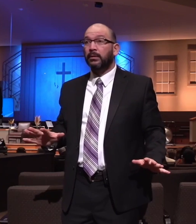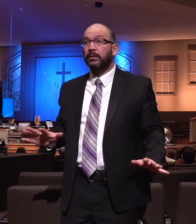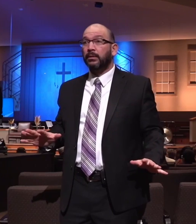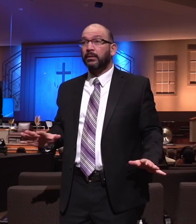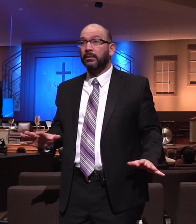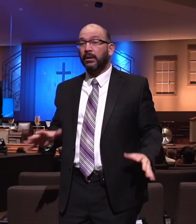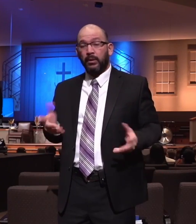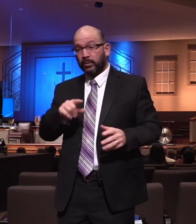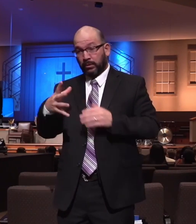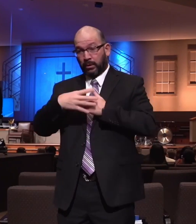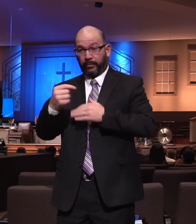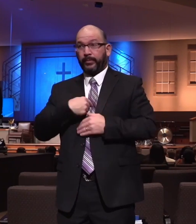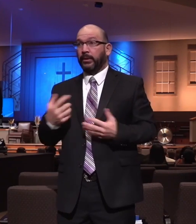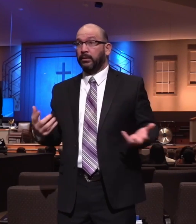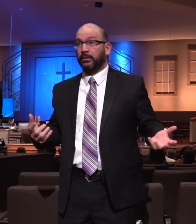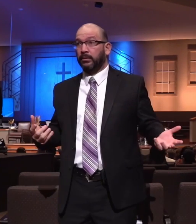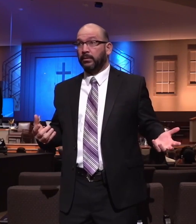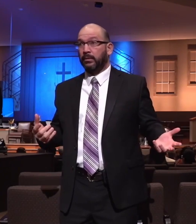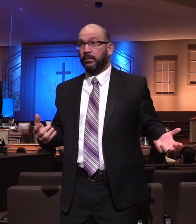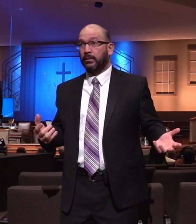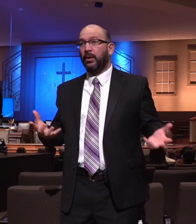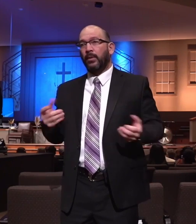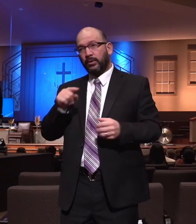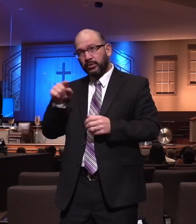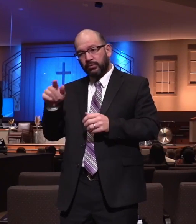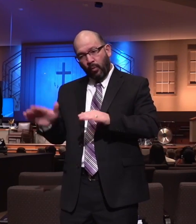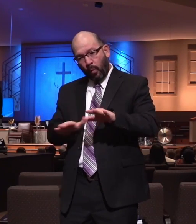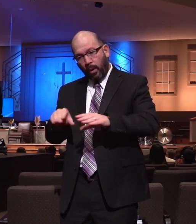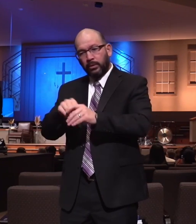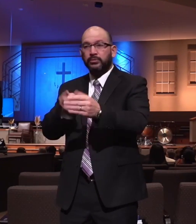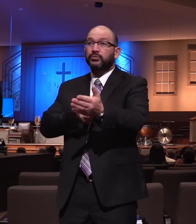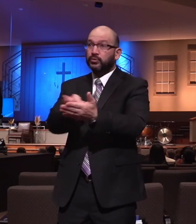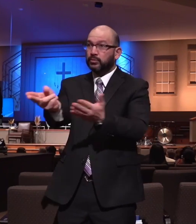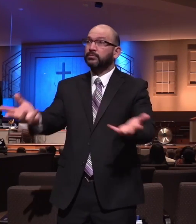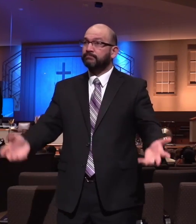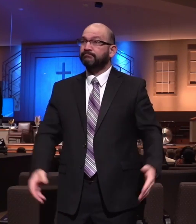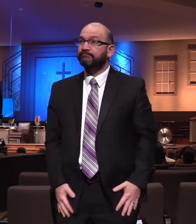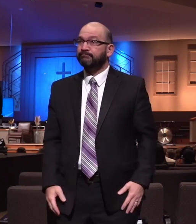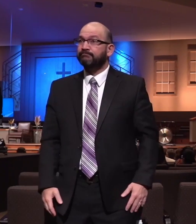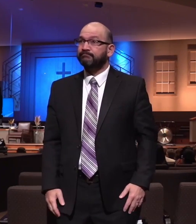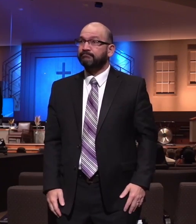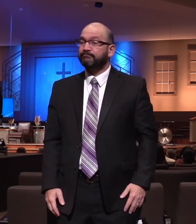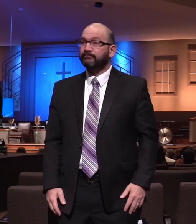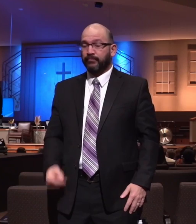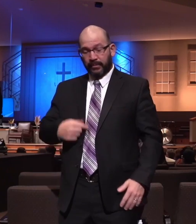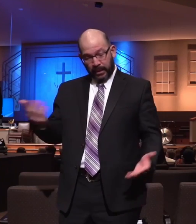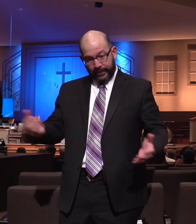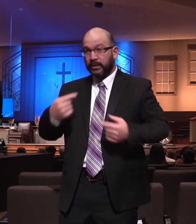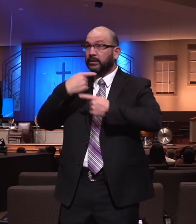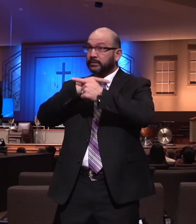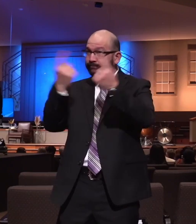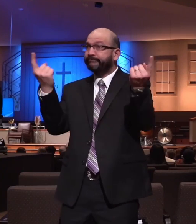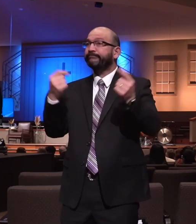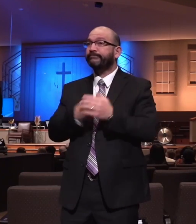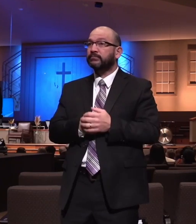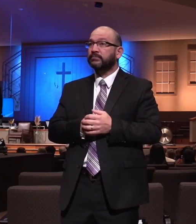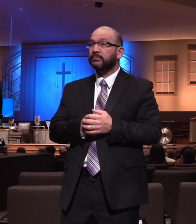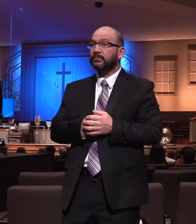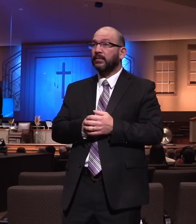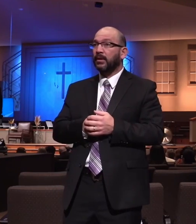but I want you to walk in truth. And I am here to tell you that there's very little in the media